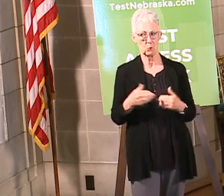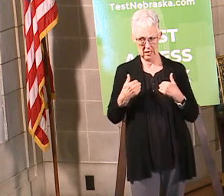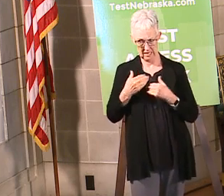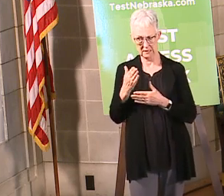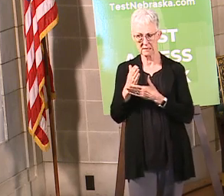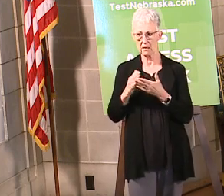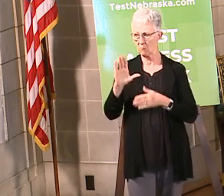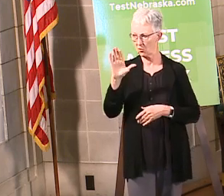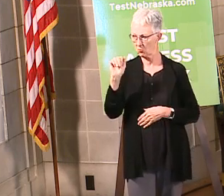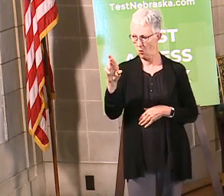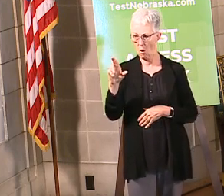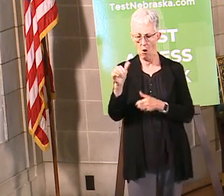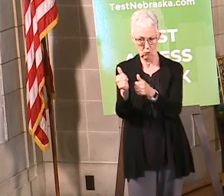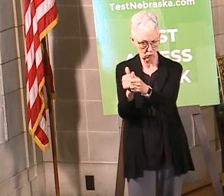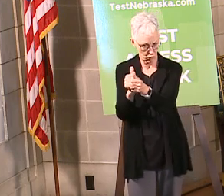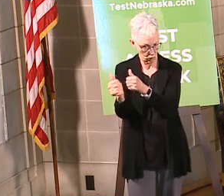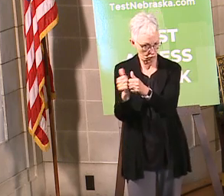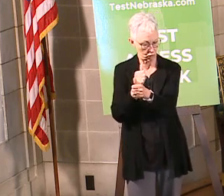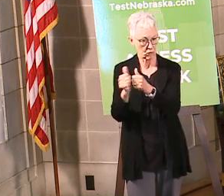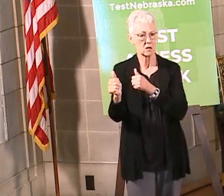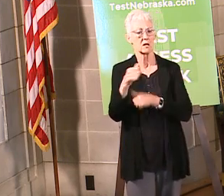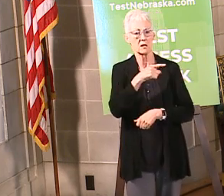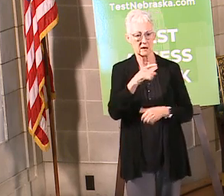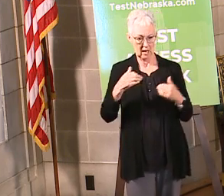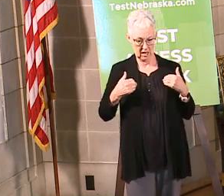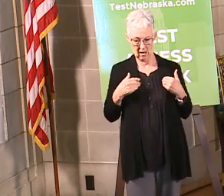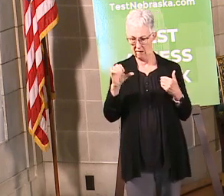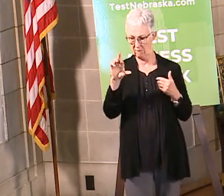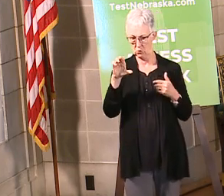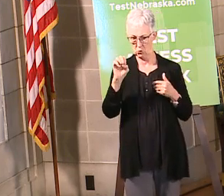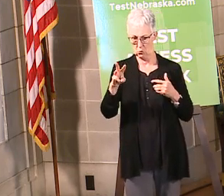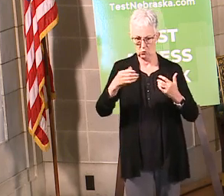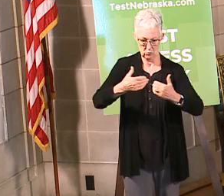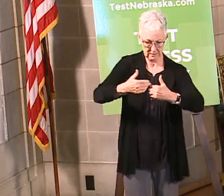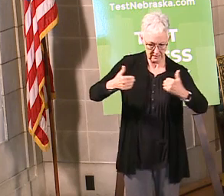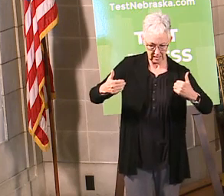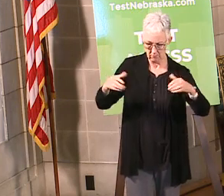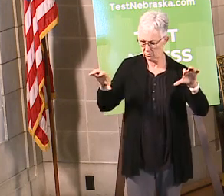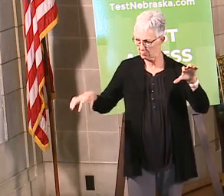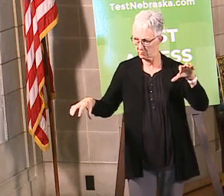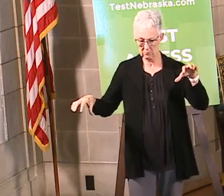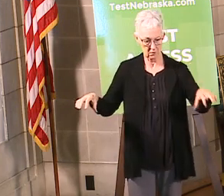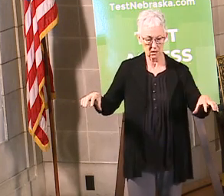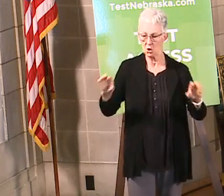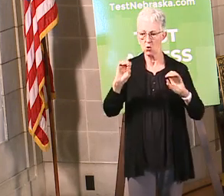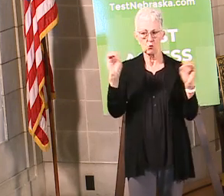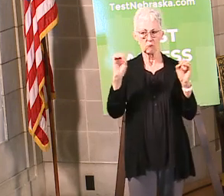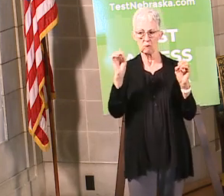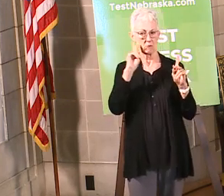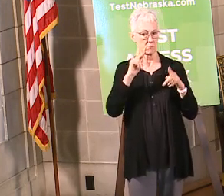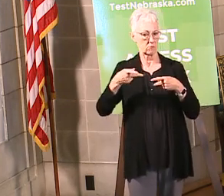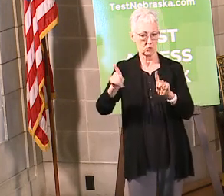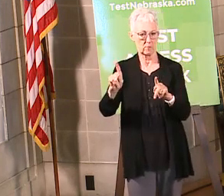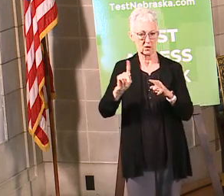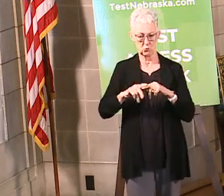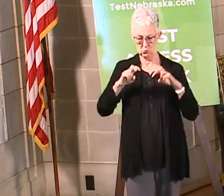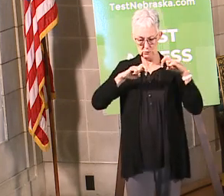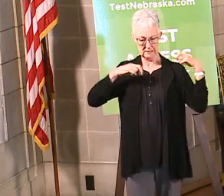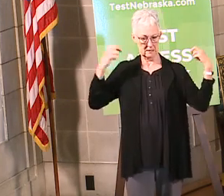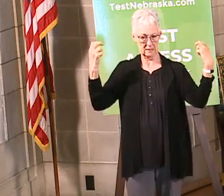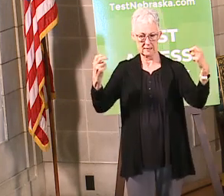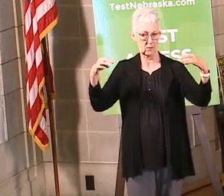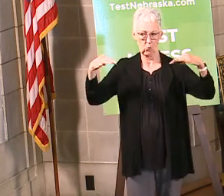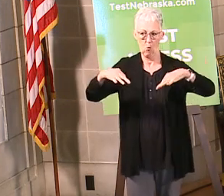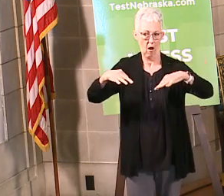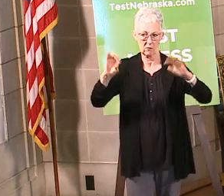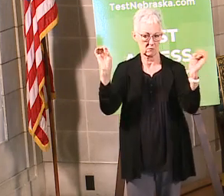where it was appropriately socially distanced with regards to crews and everything. Again, there was no spectators allowed. So if you do have an event like that, I suggest just reach out to